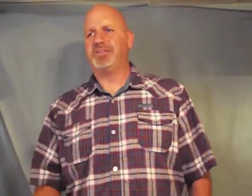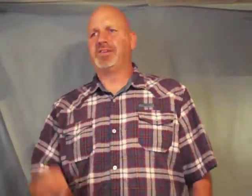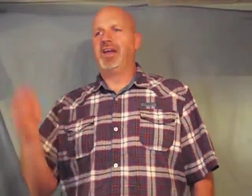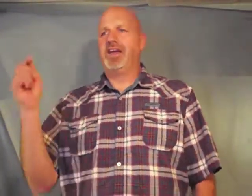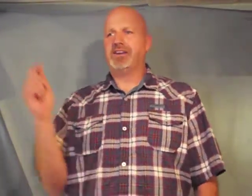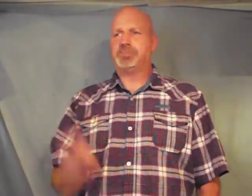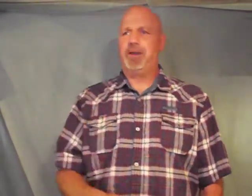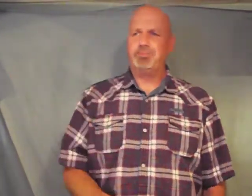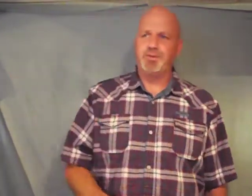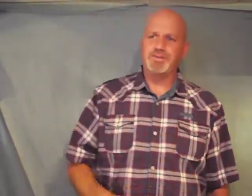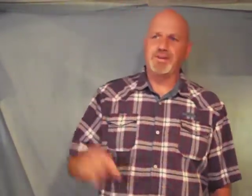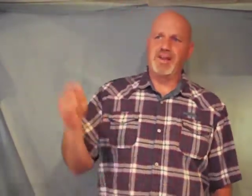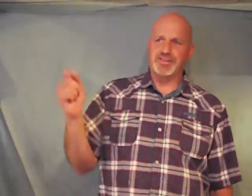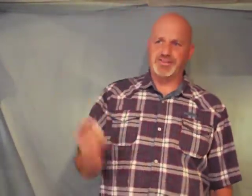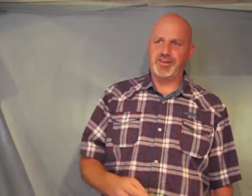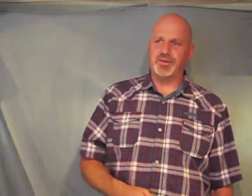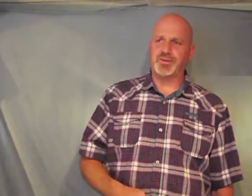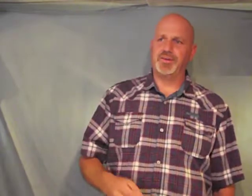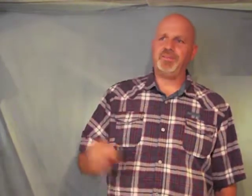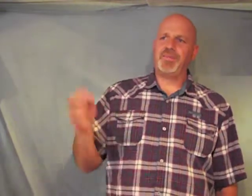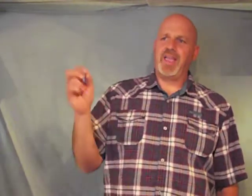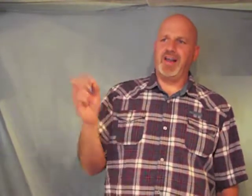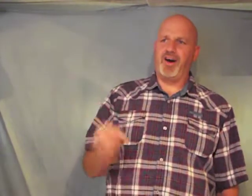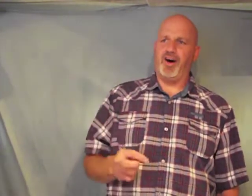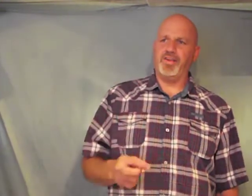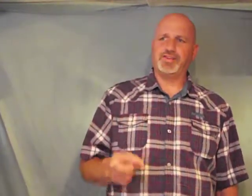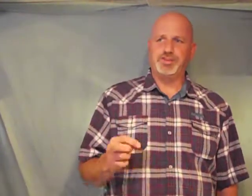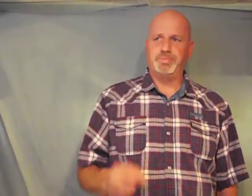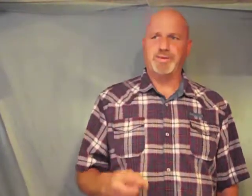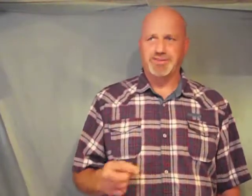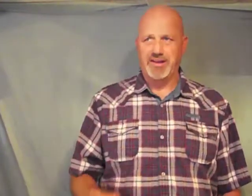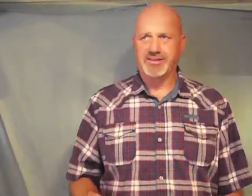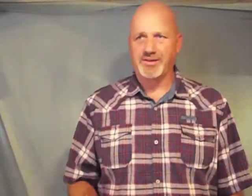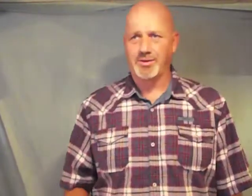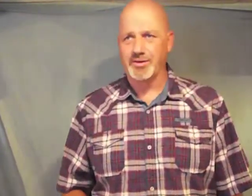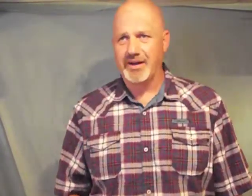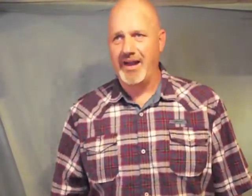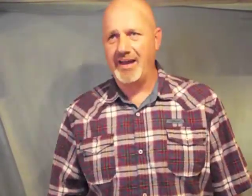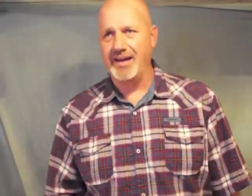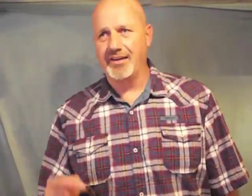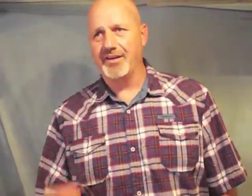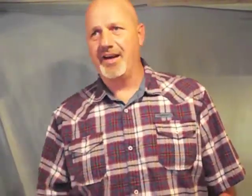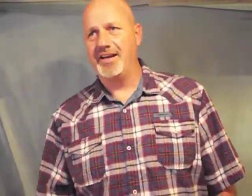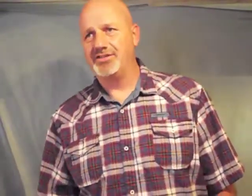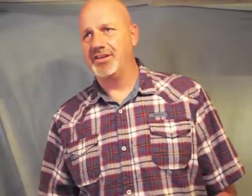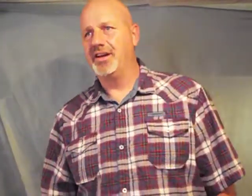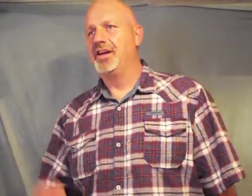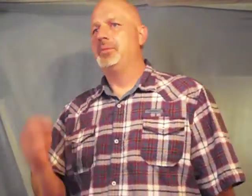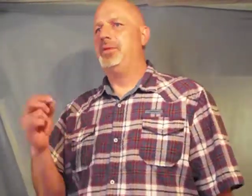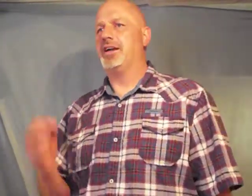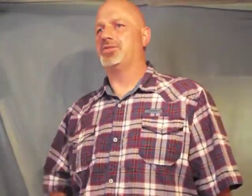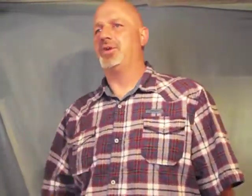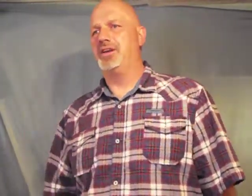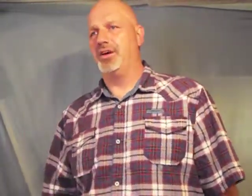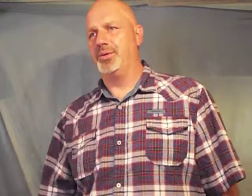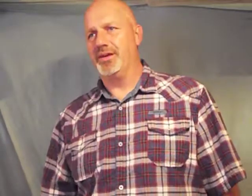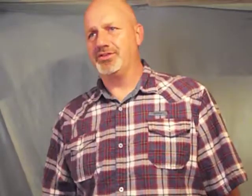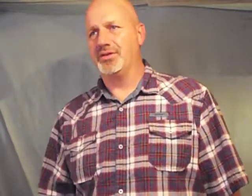its peoples its children and all that you possess Lord God in our nation because we know that your